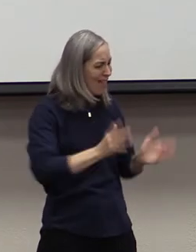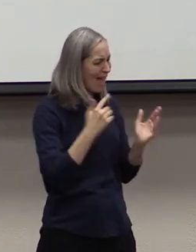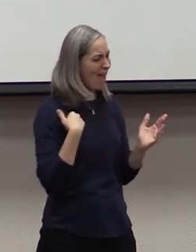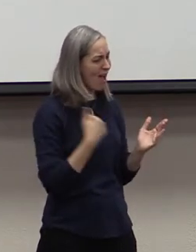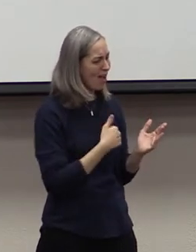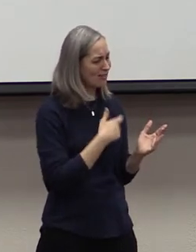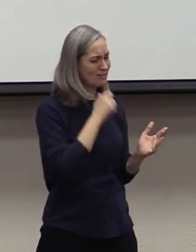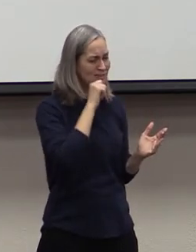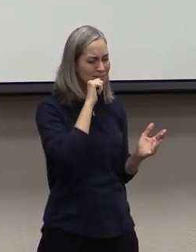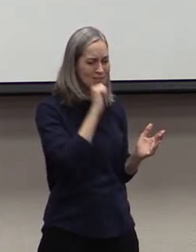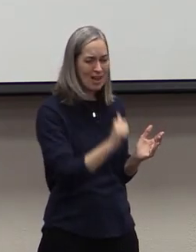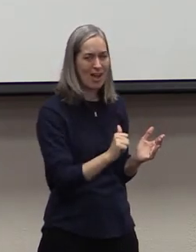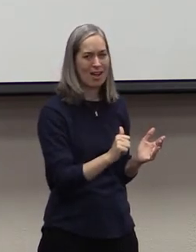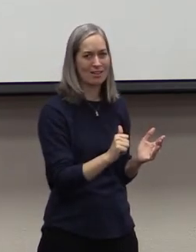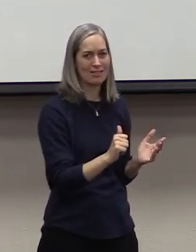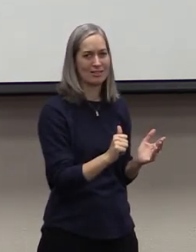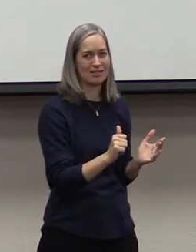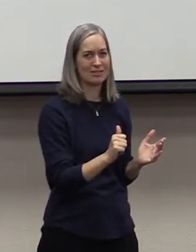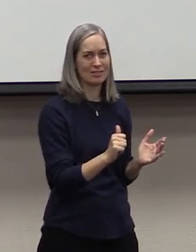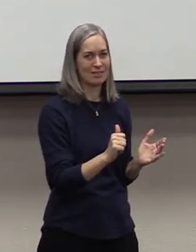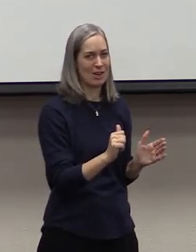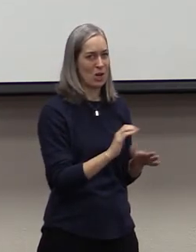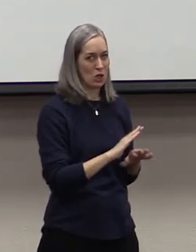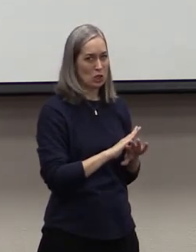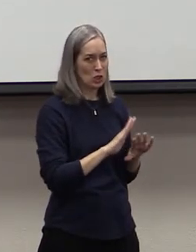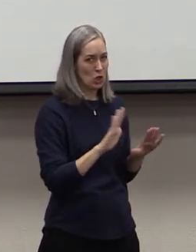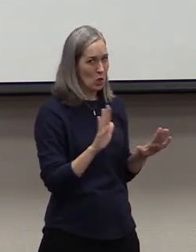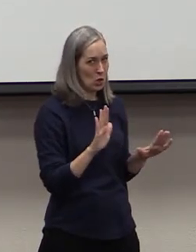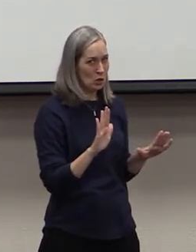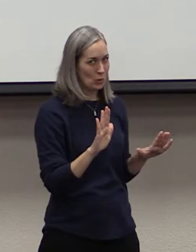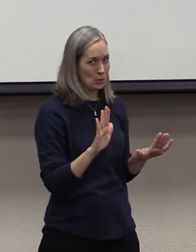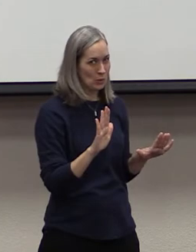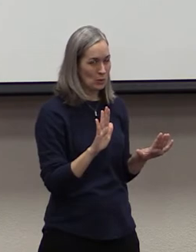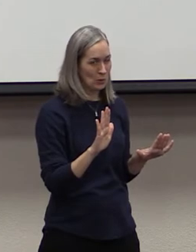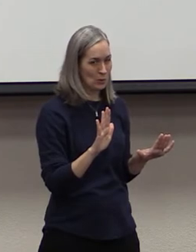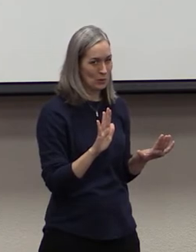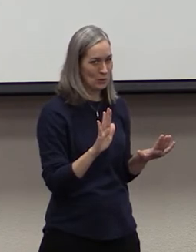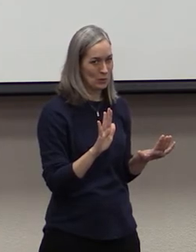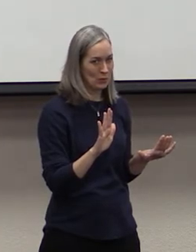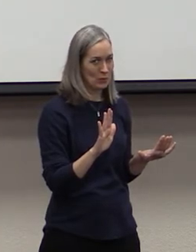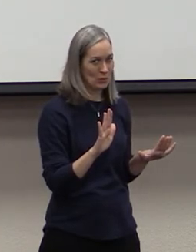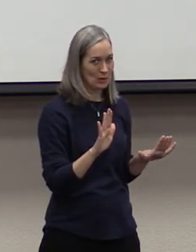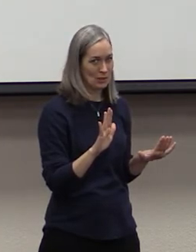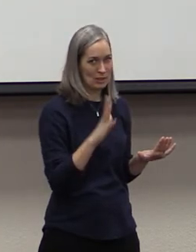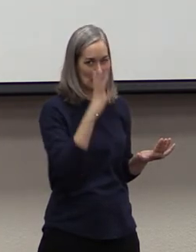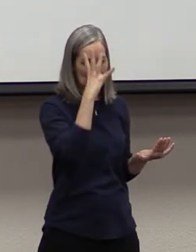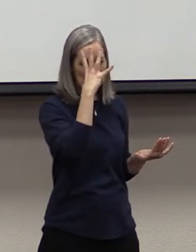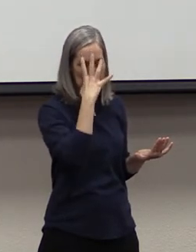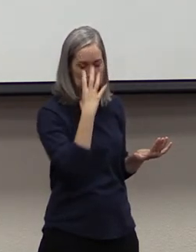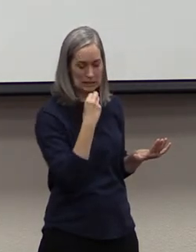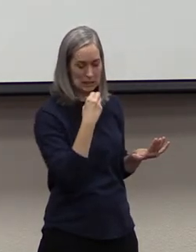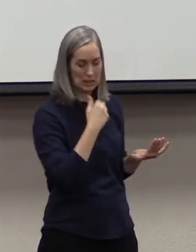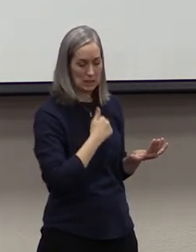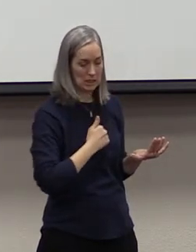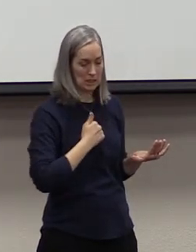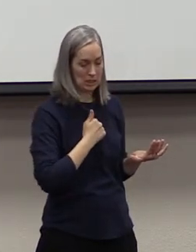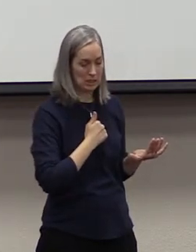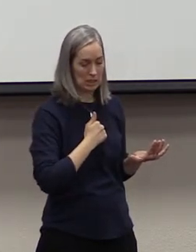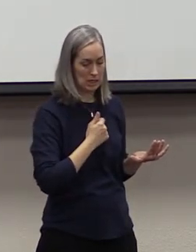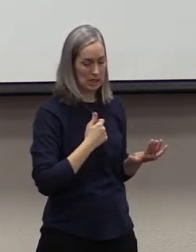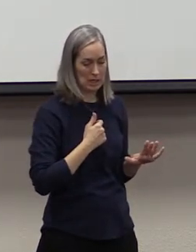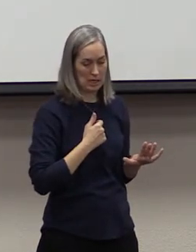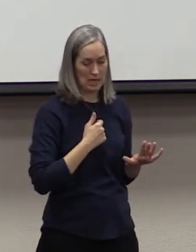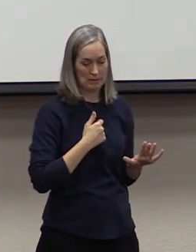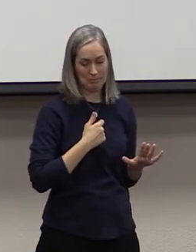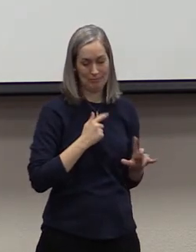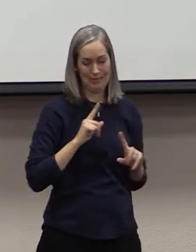sleep. Sorry, I go to sunset. I don't know what